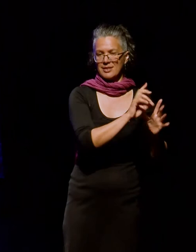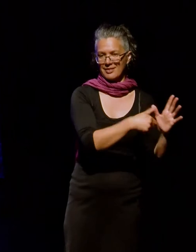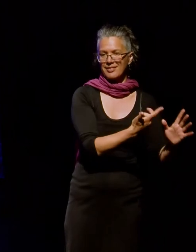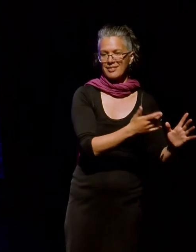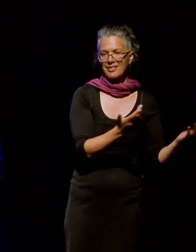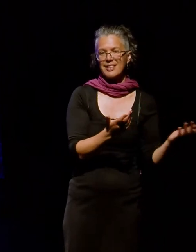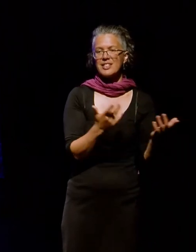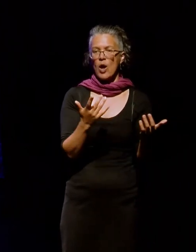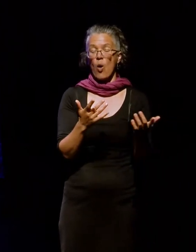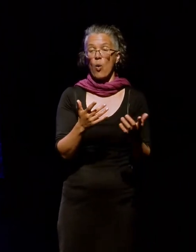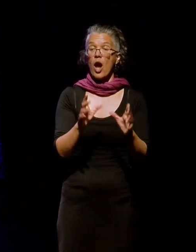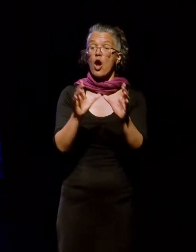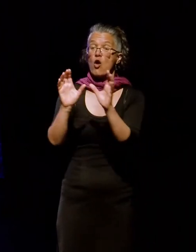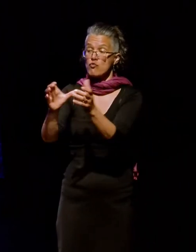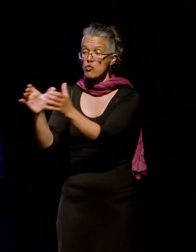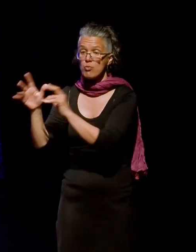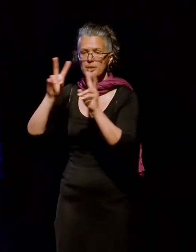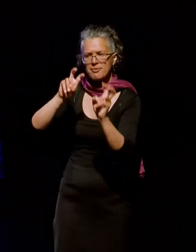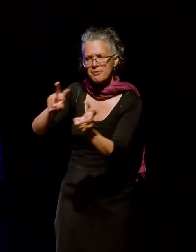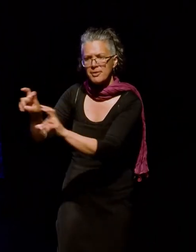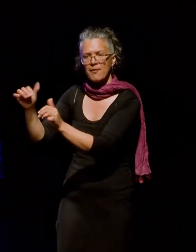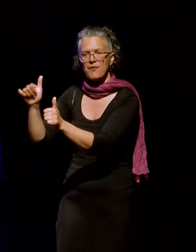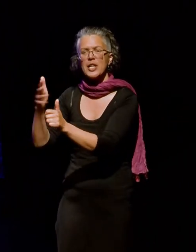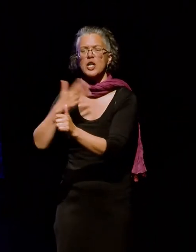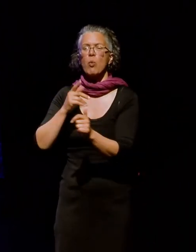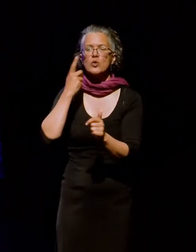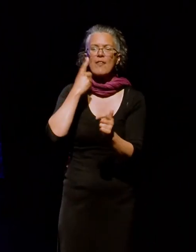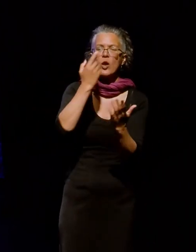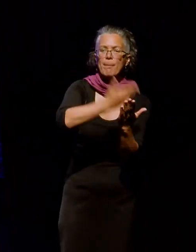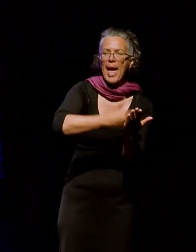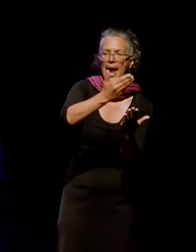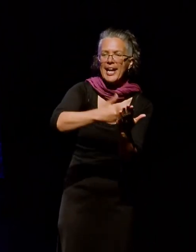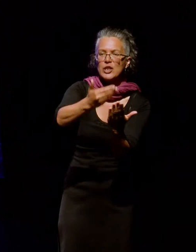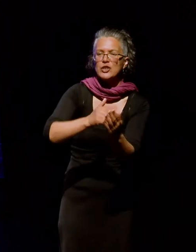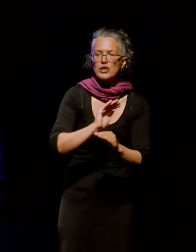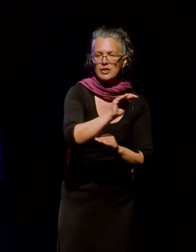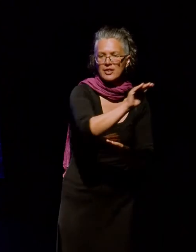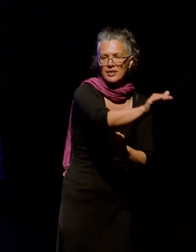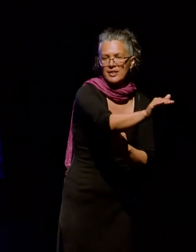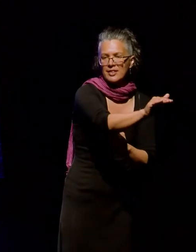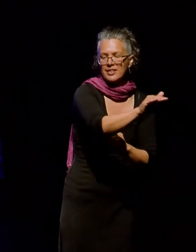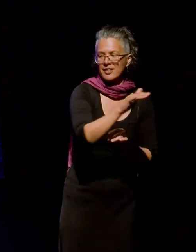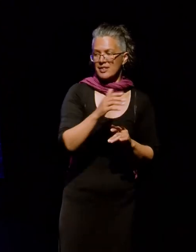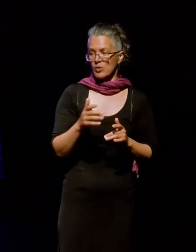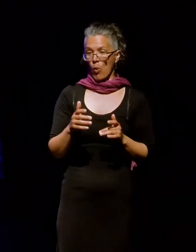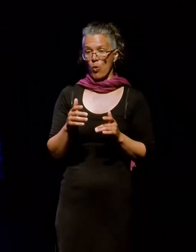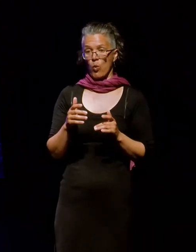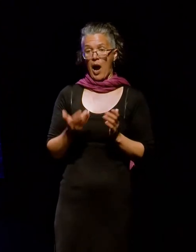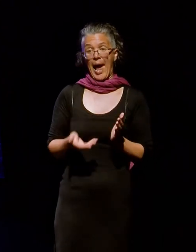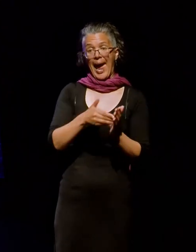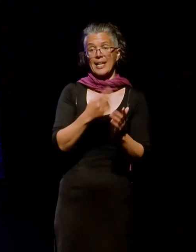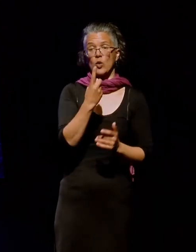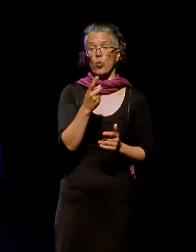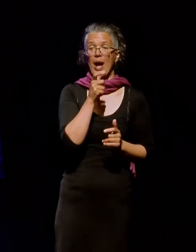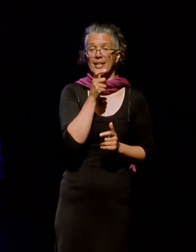looking at pages, not just groups. I've begun building a database of these emergent community archives and I've also added a